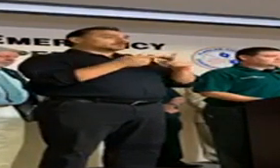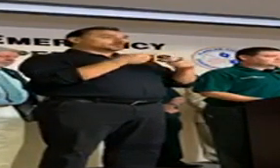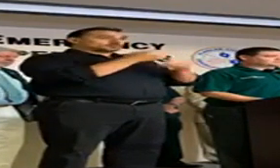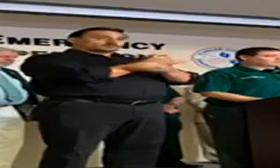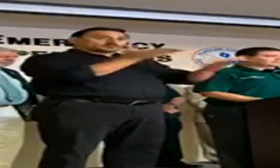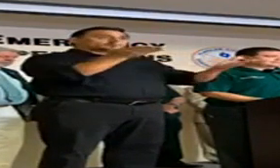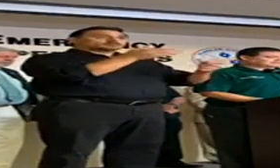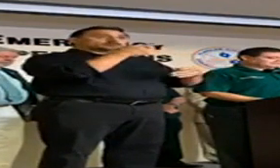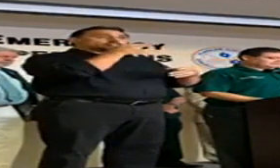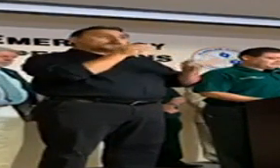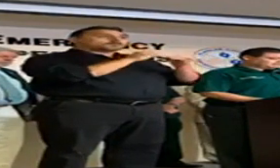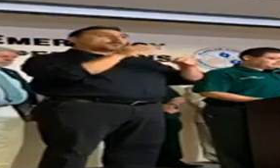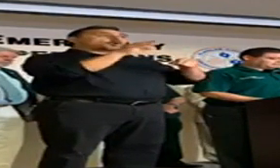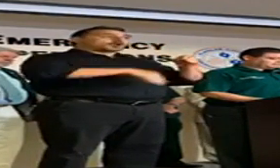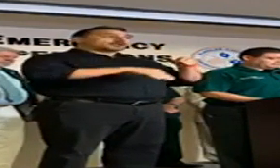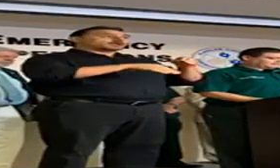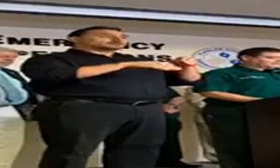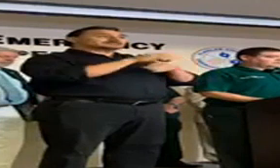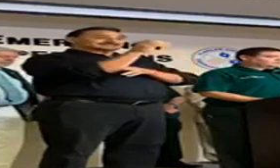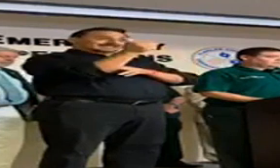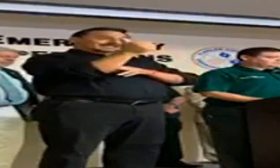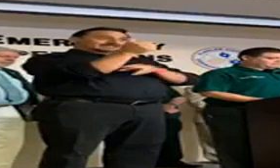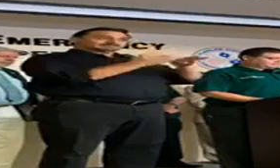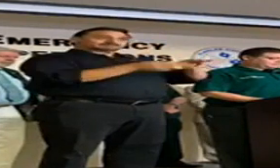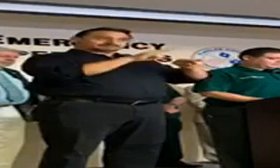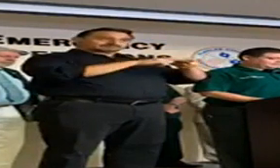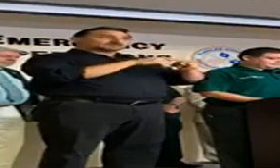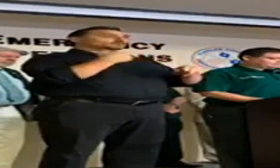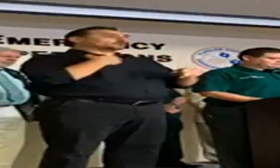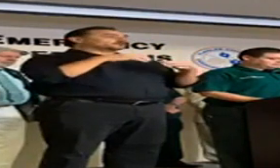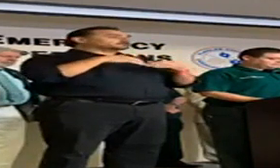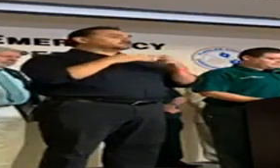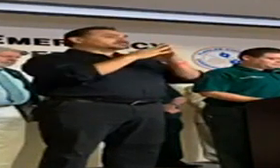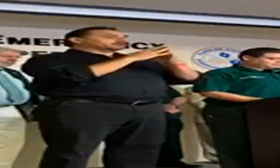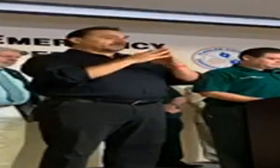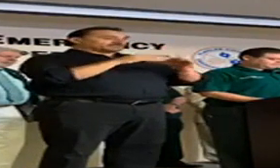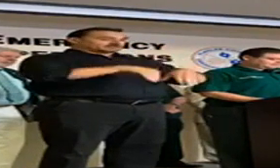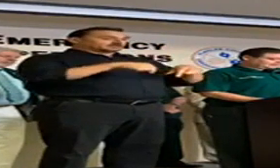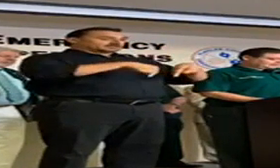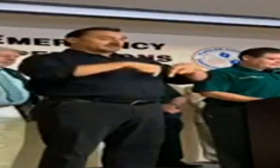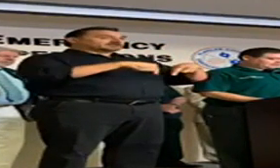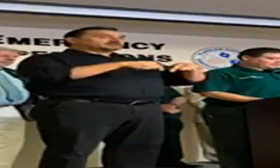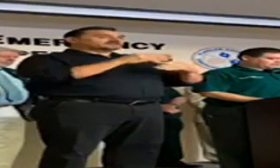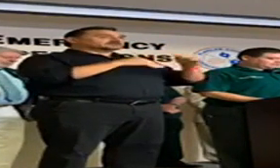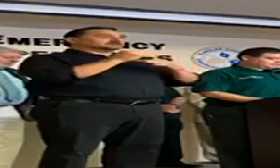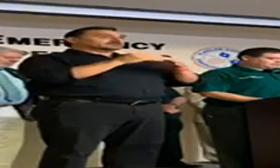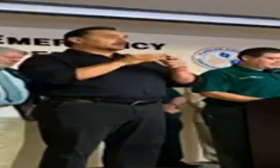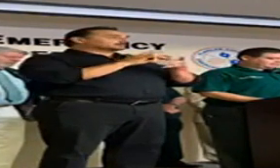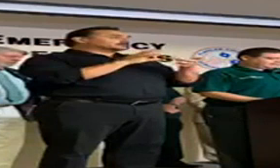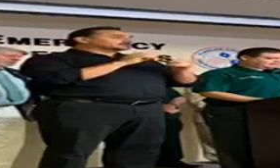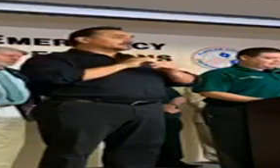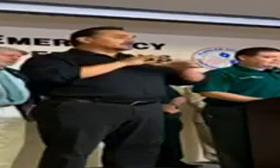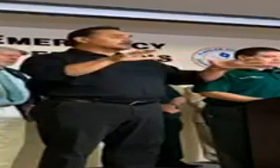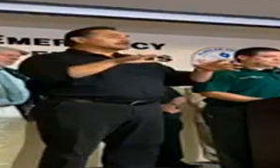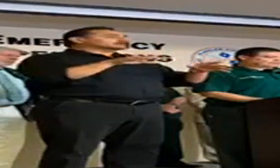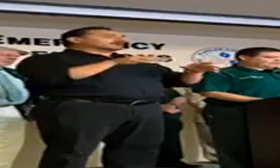that consist of greater than 10 attendees. We have implemented in-facility messaging and have a multi-tiered game